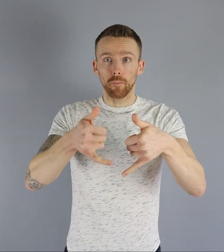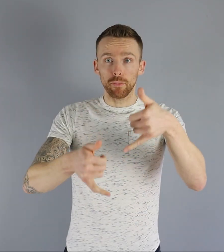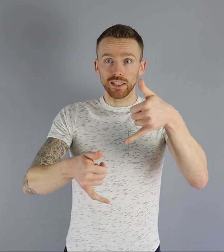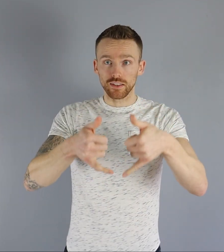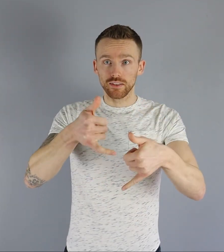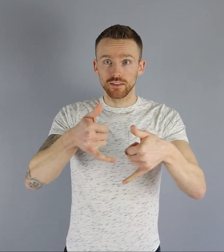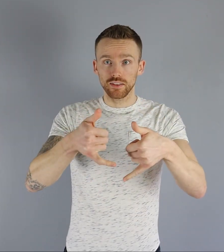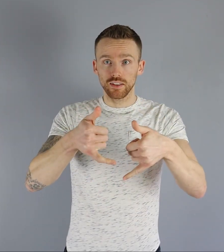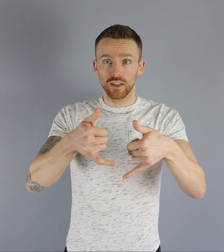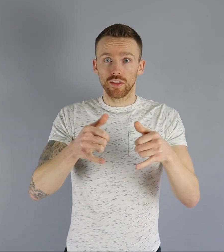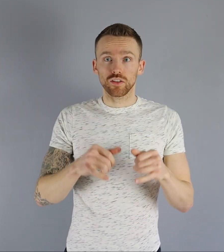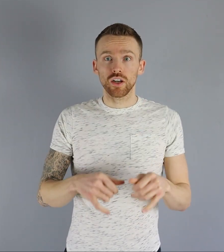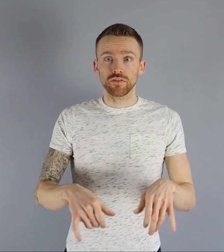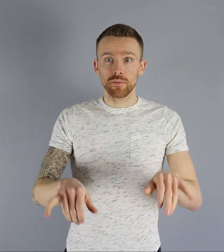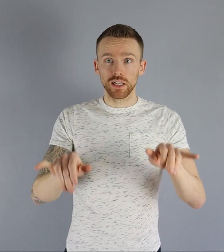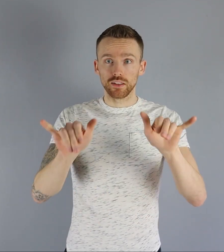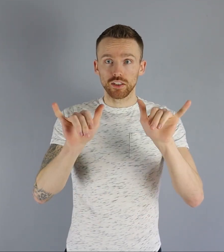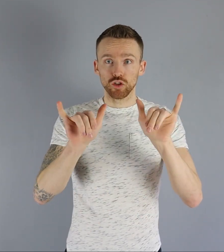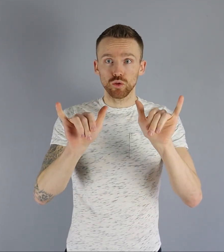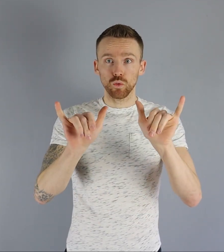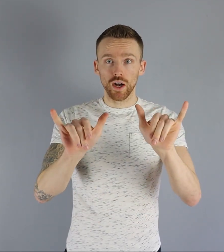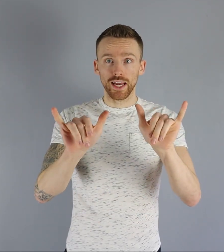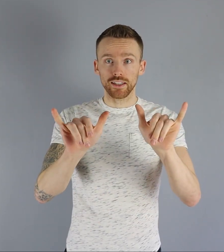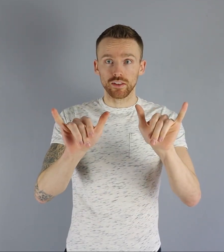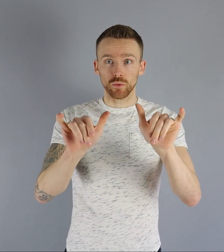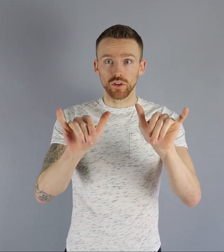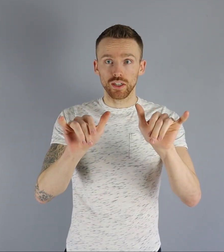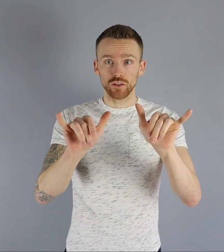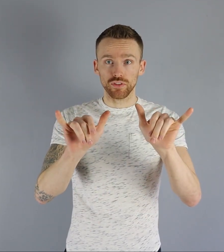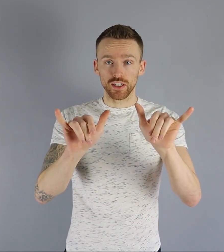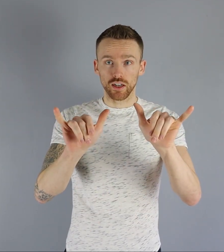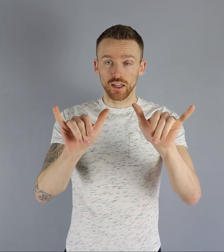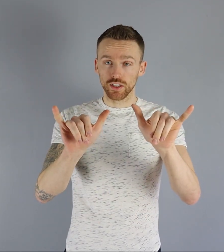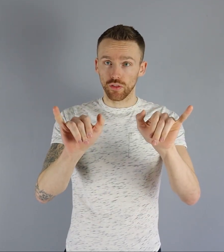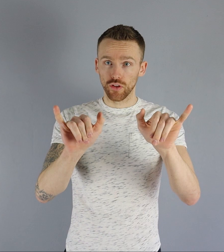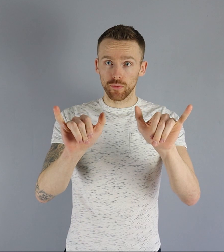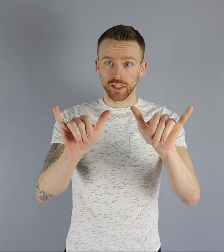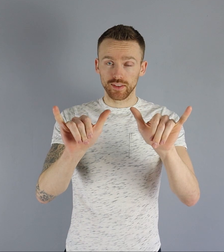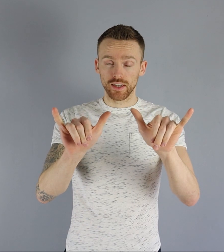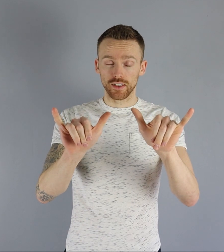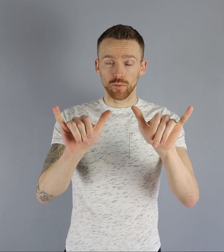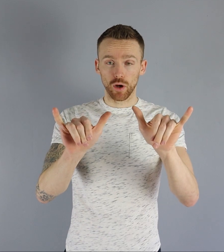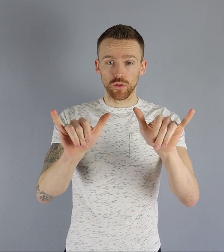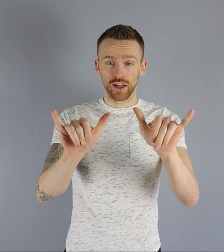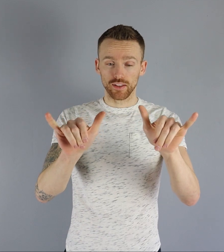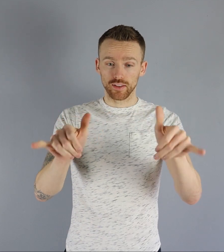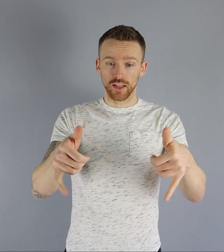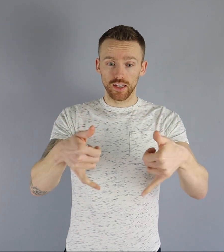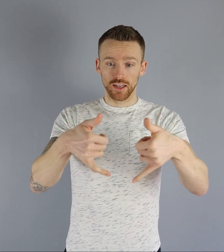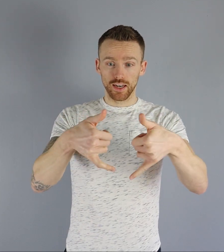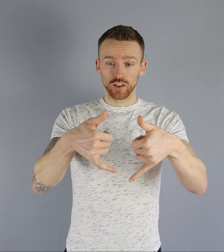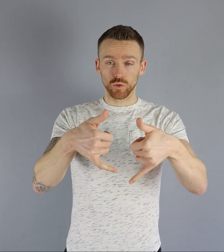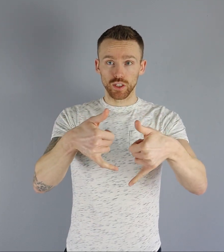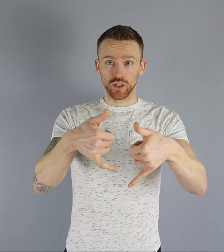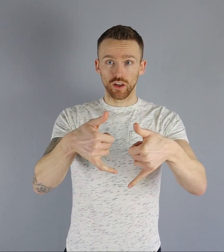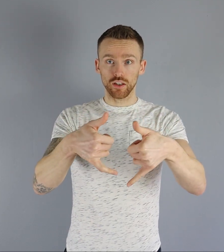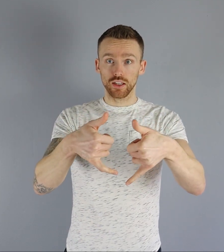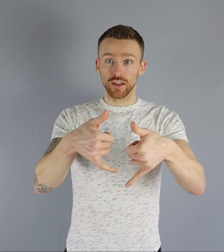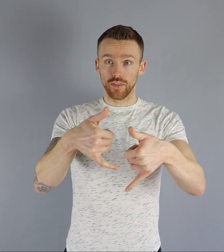Milk. The sign for milk is two Y hands with your little finger and your thumb extended on both hands, next to each other and